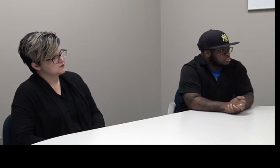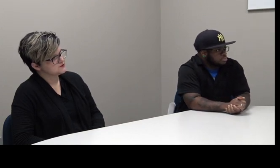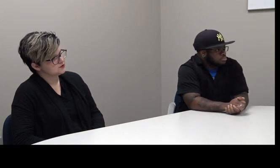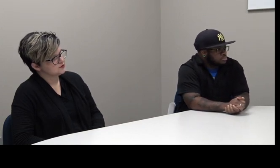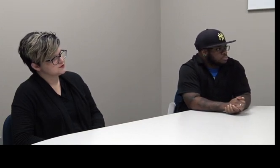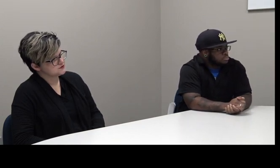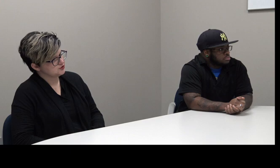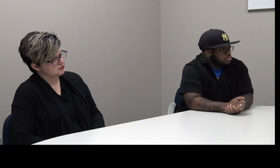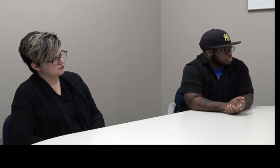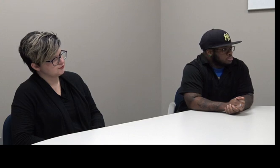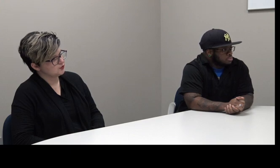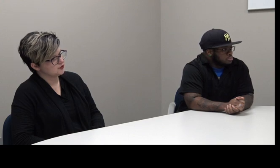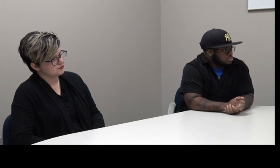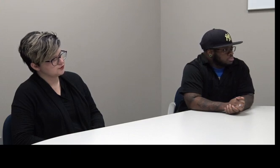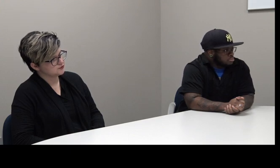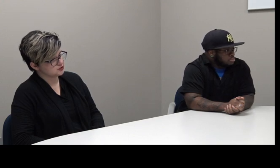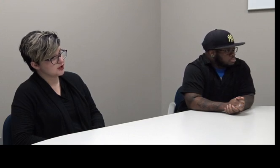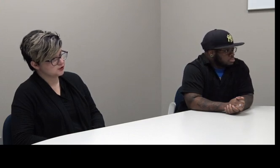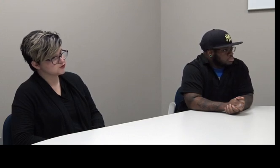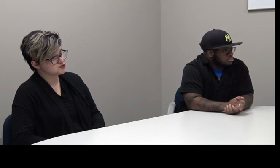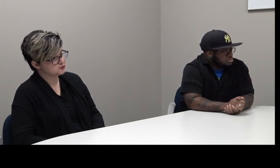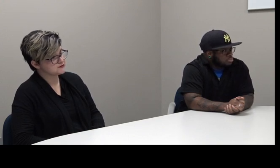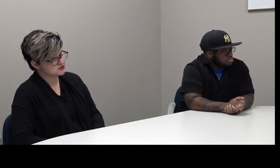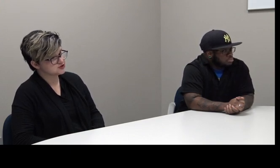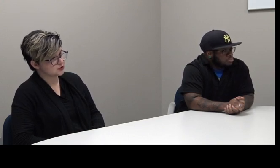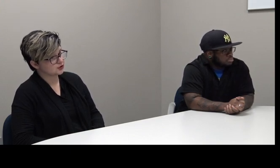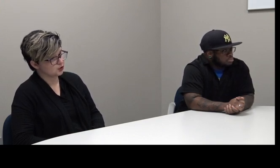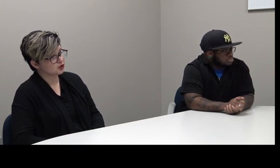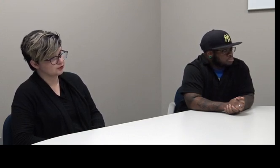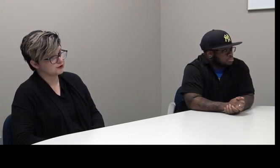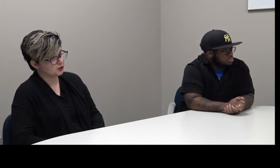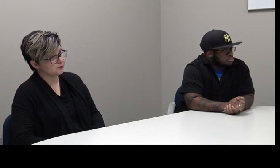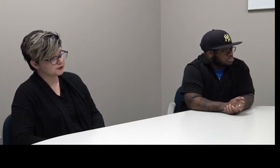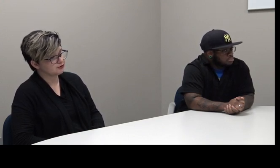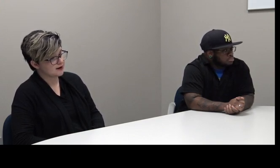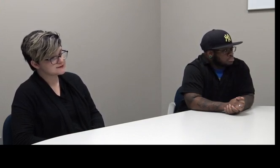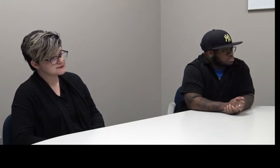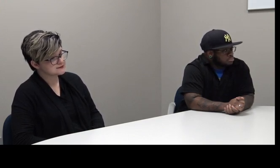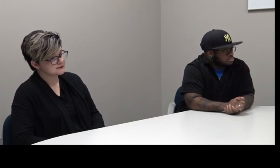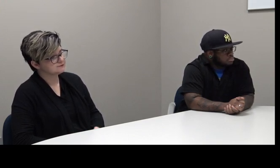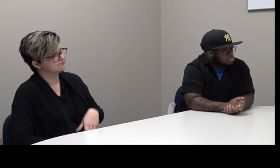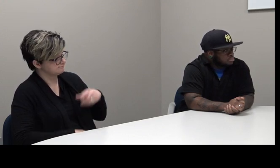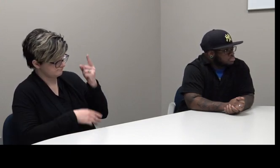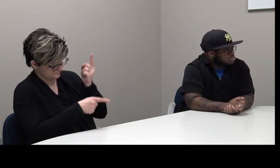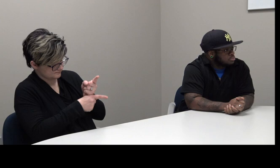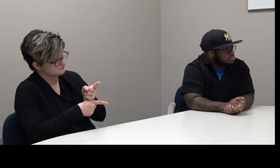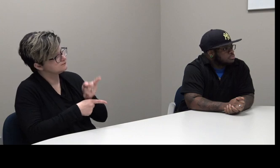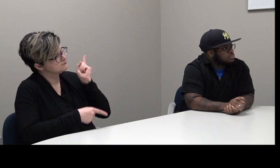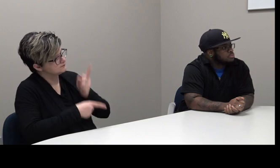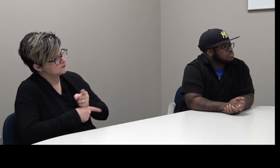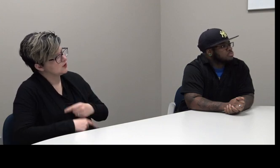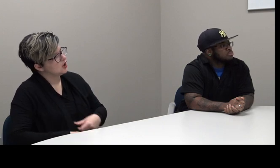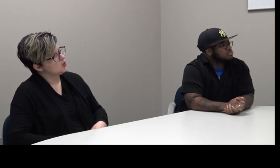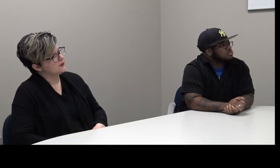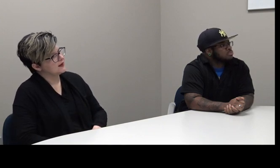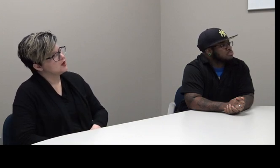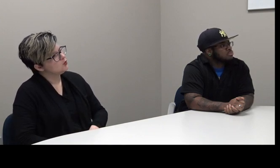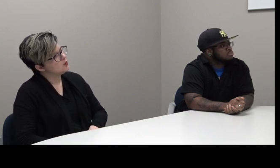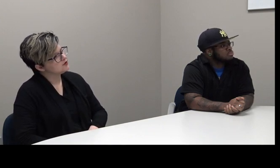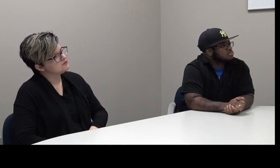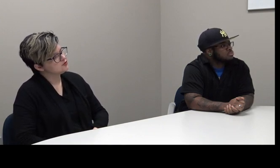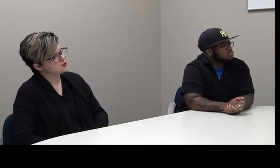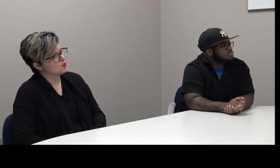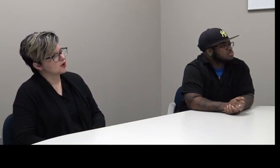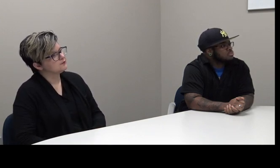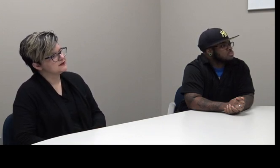So, I was curious to know, for those, those two positions are currently open, correct? That's correct. Okay.